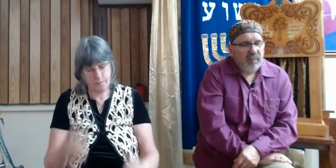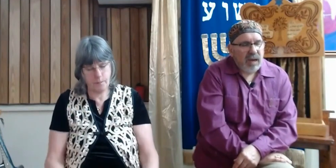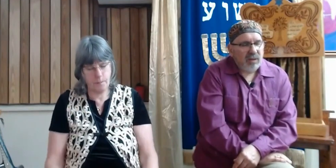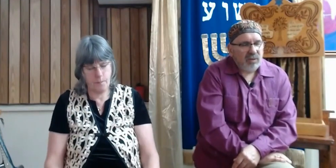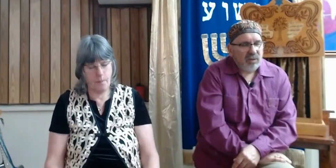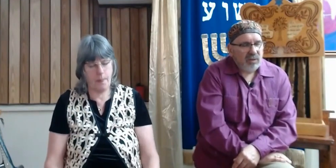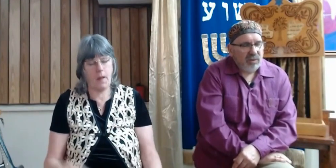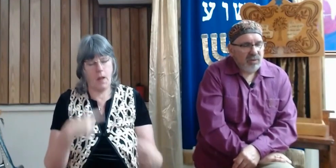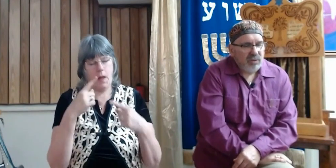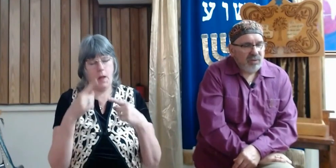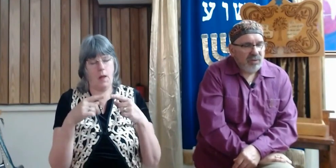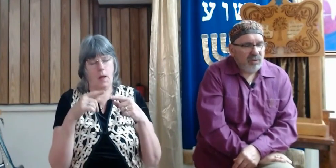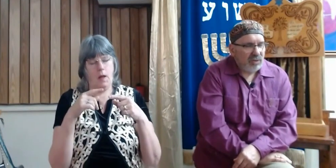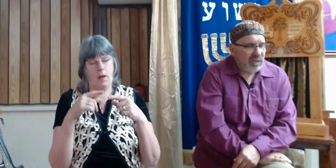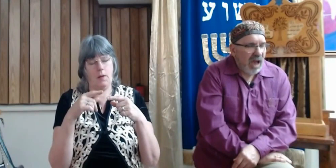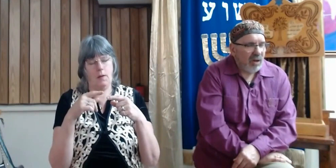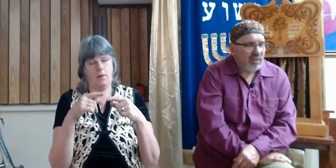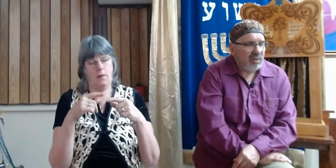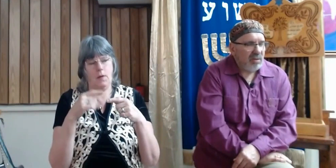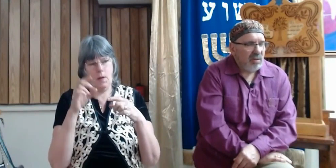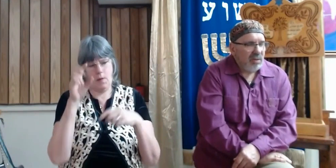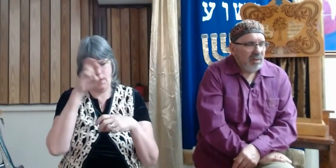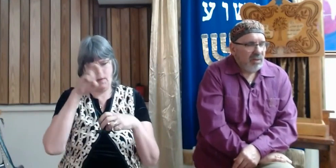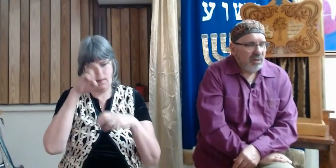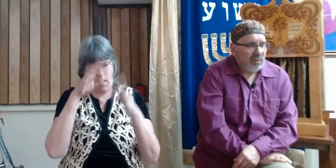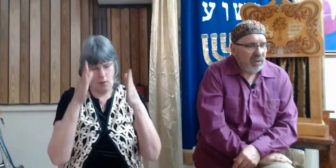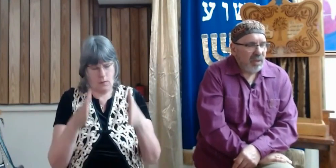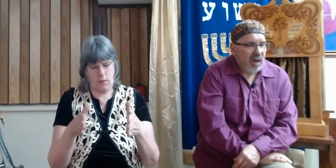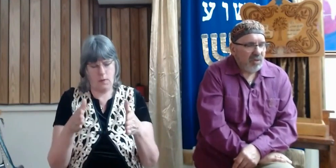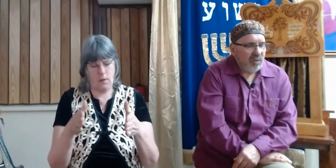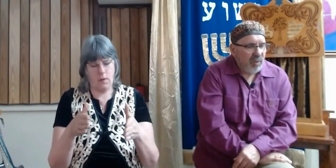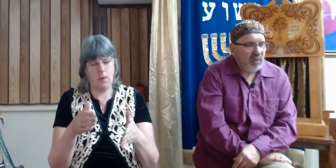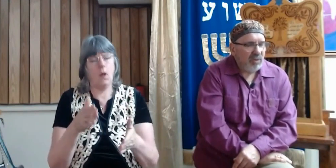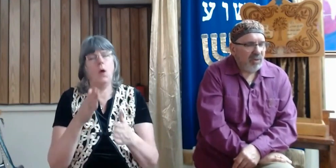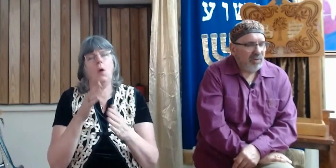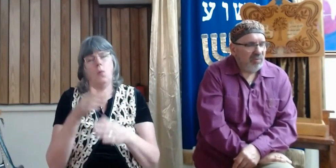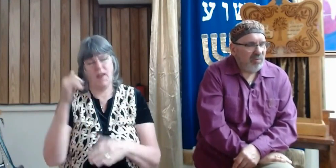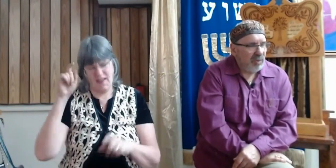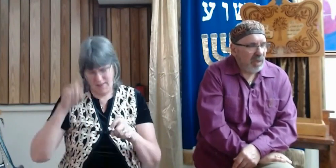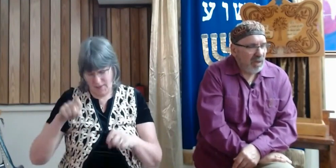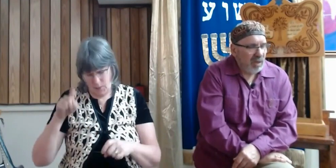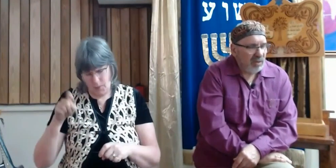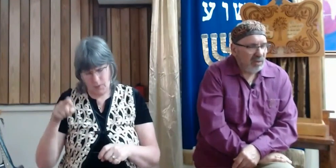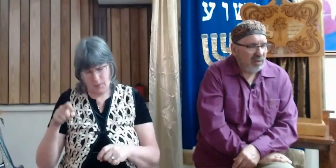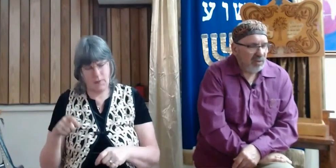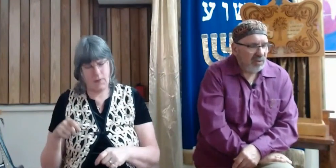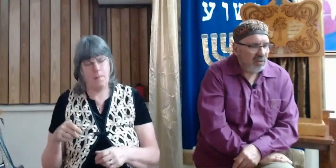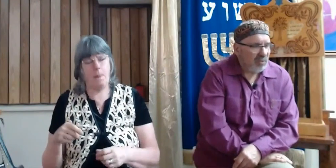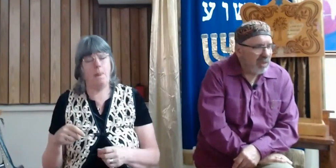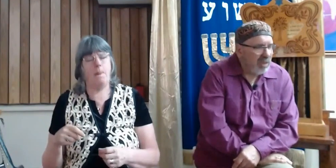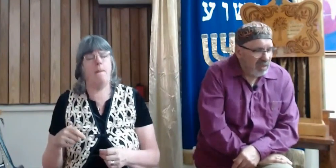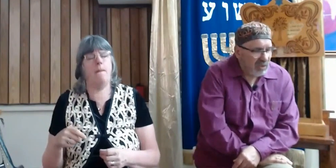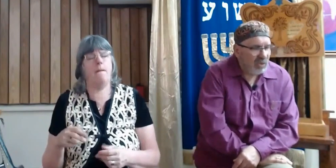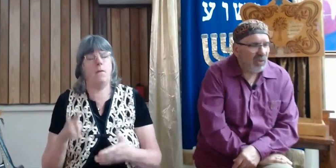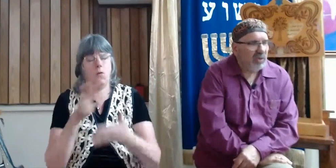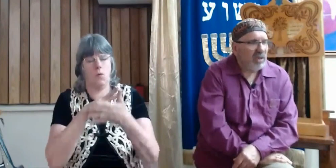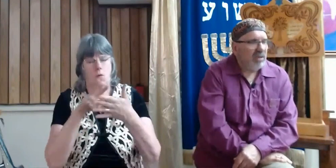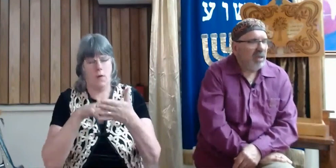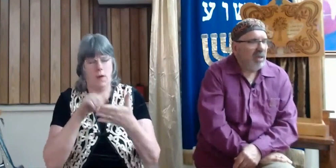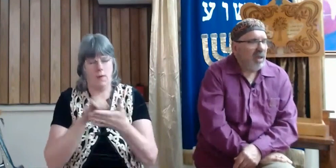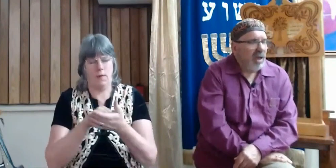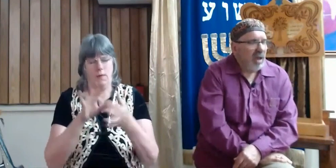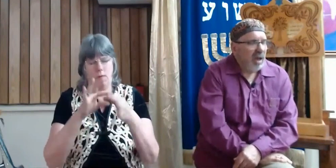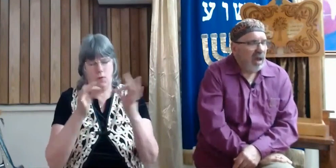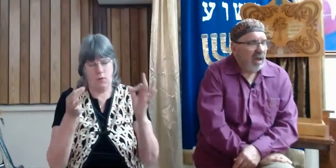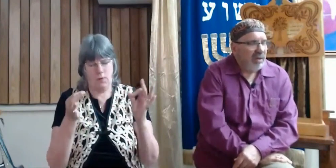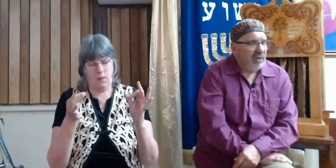about the scouts. We are supposed to read these stories